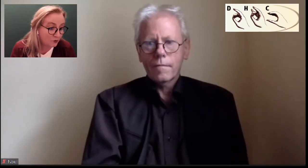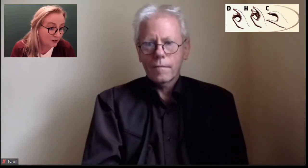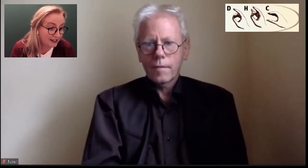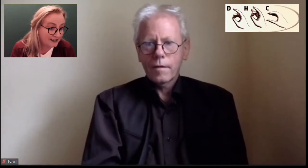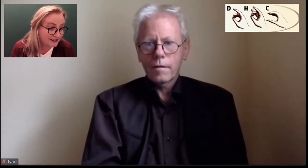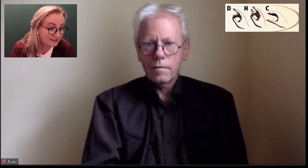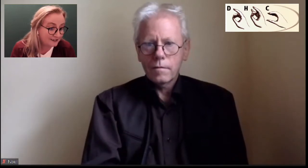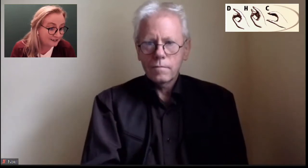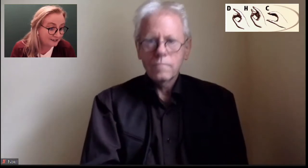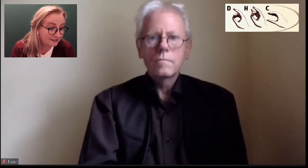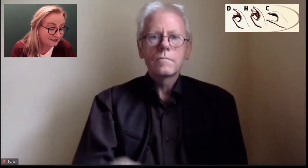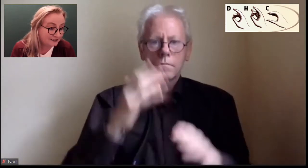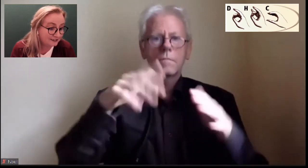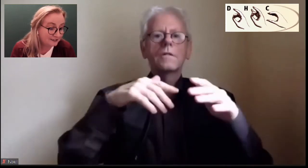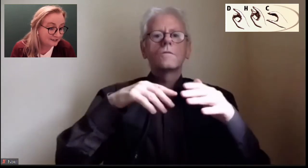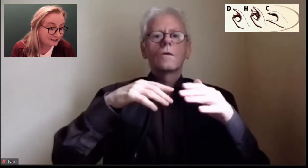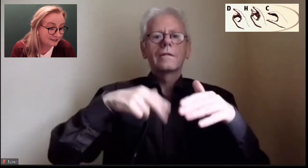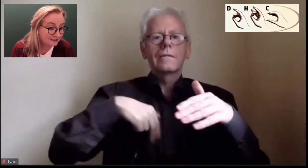Veronica White.